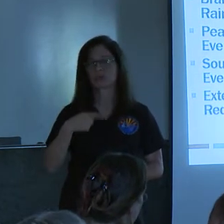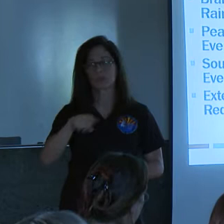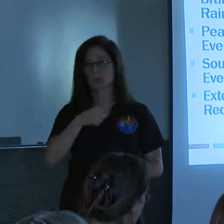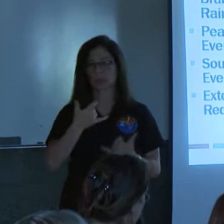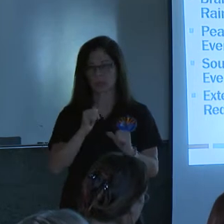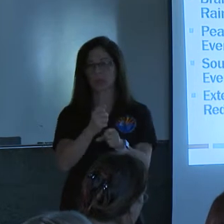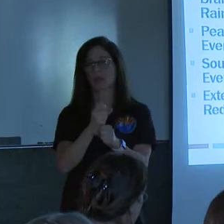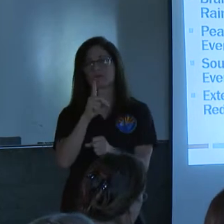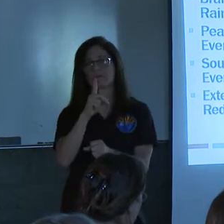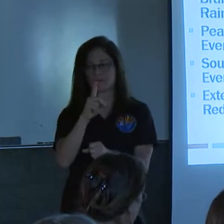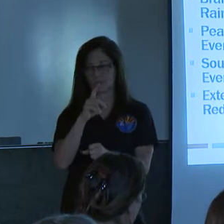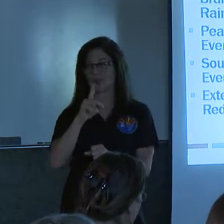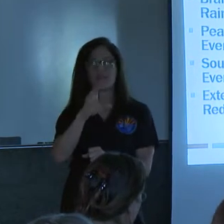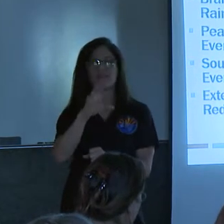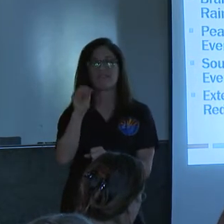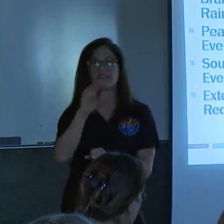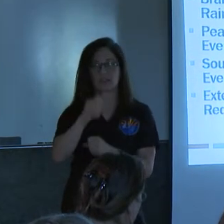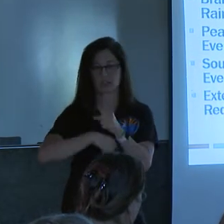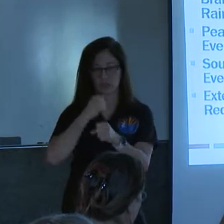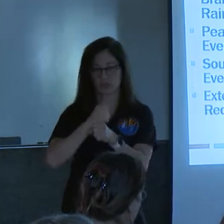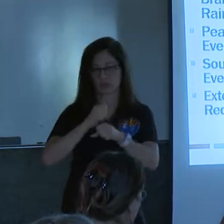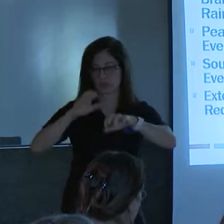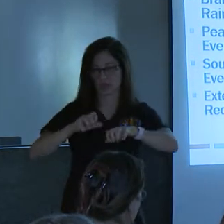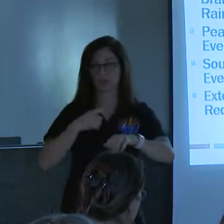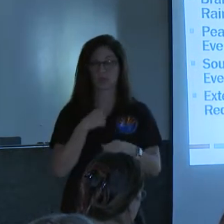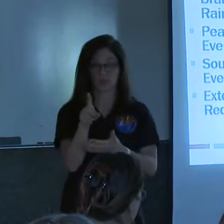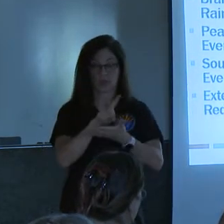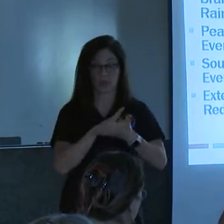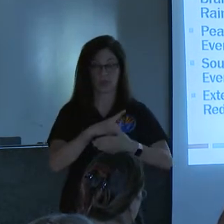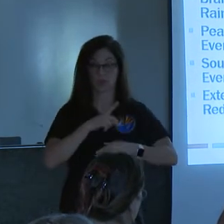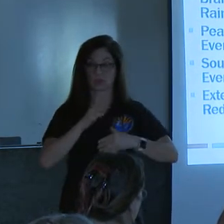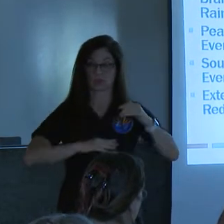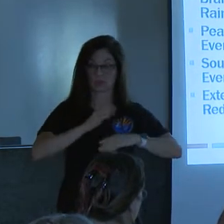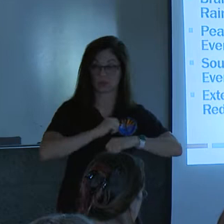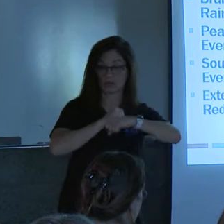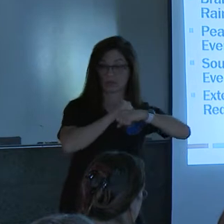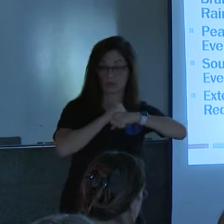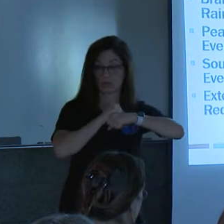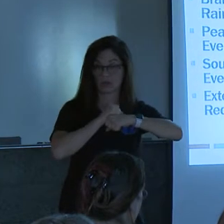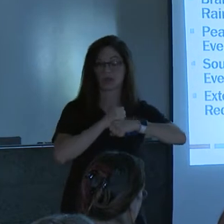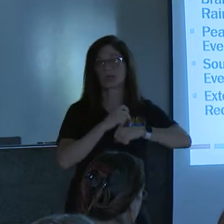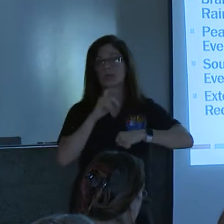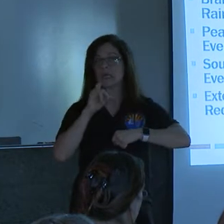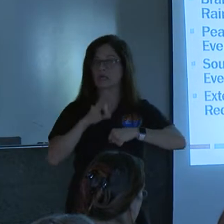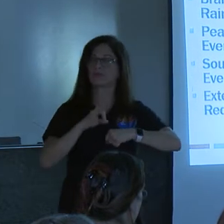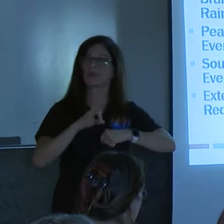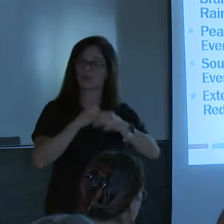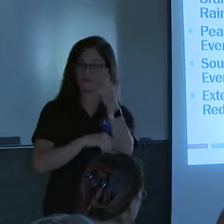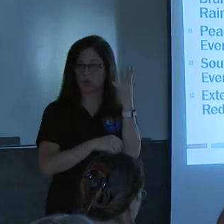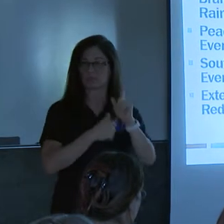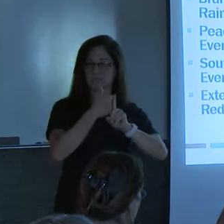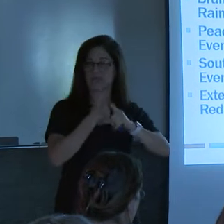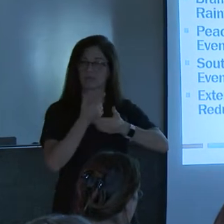rainfall event. When we designed these measures, we designed them to handle, when the forest has some restoration to it,